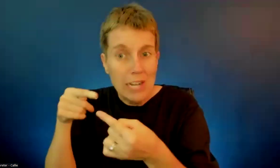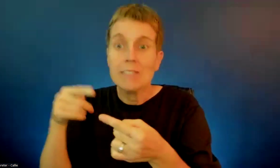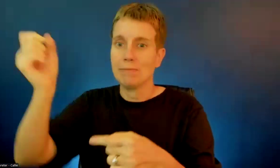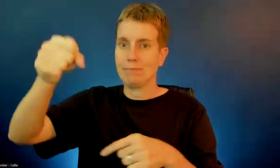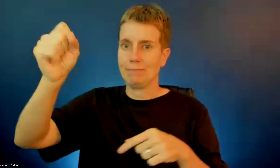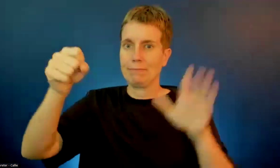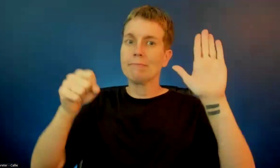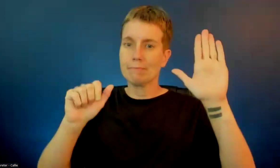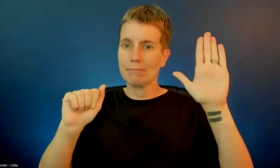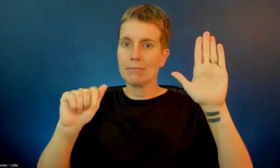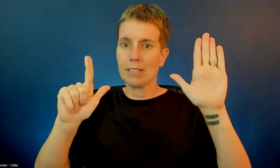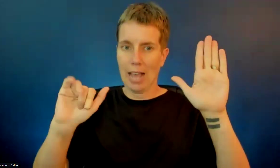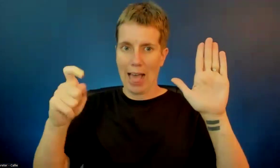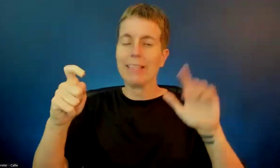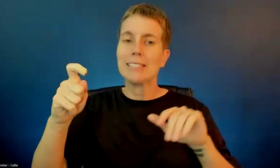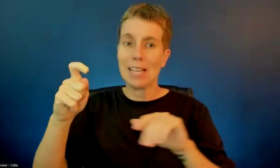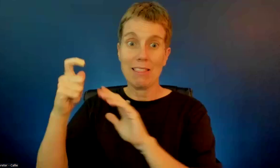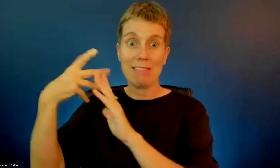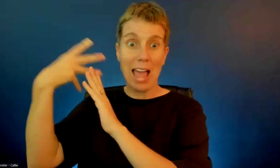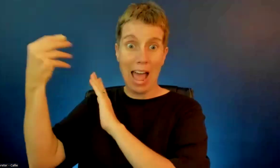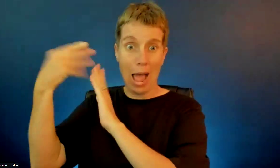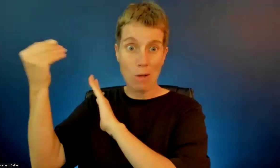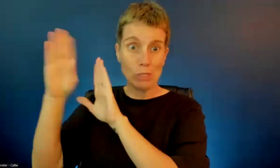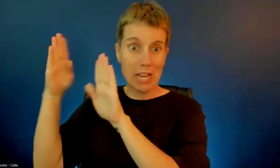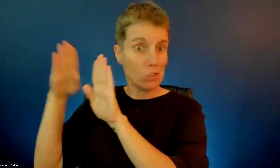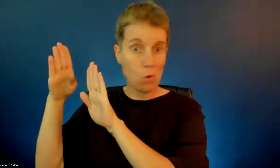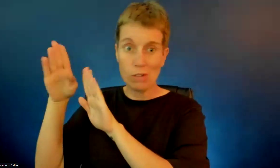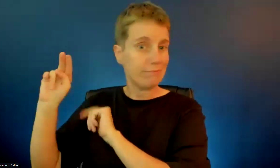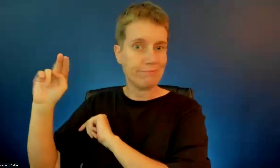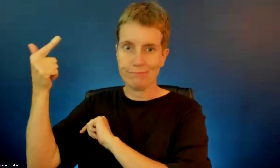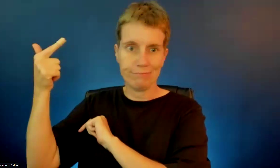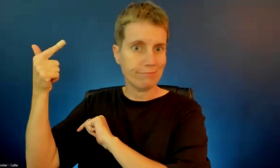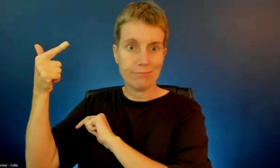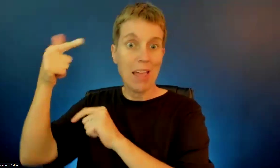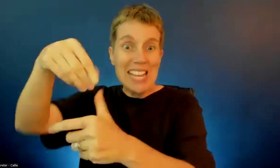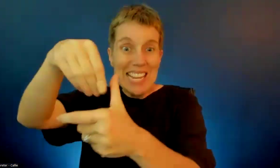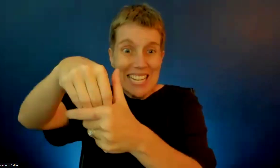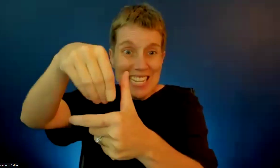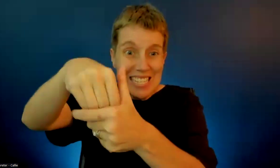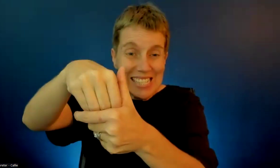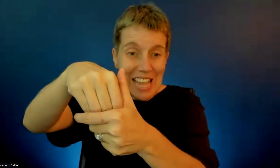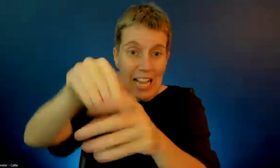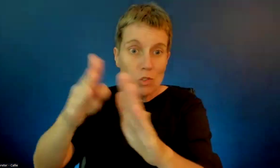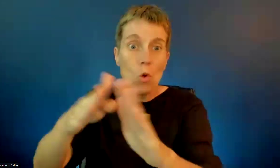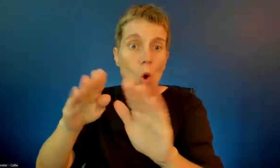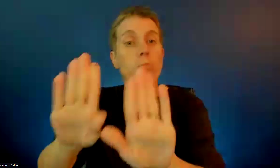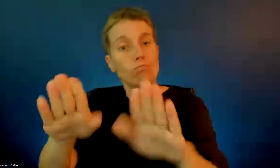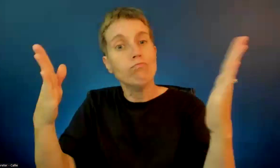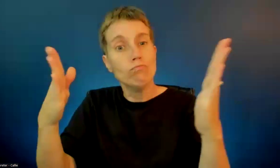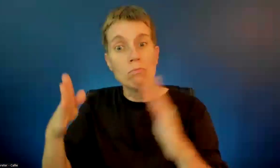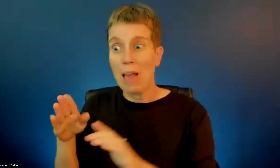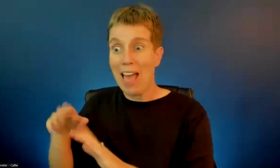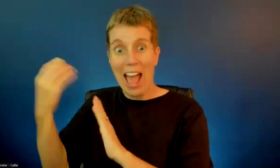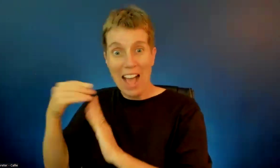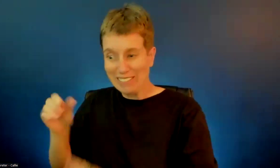wasn't working, but the inside door was. The outside door, I had to smack it. When I smacked it, it worked. But